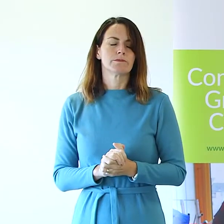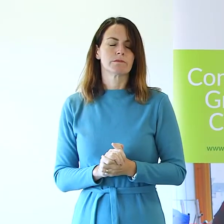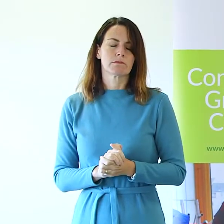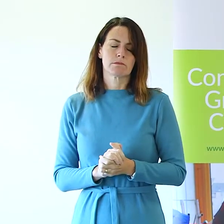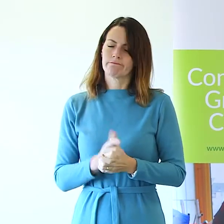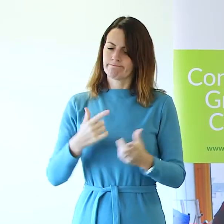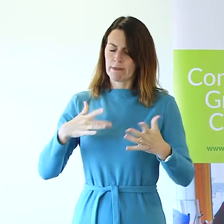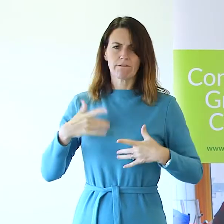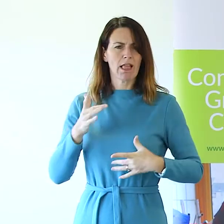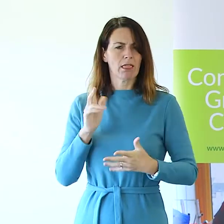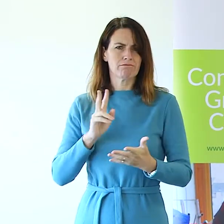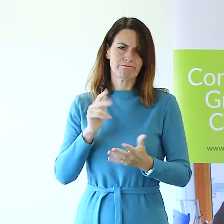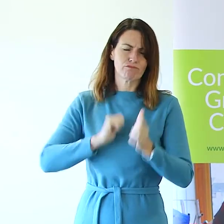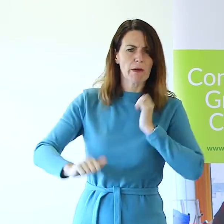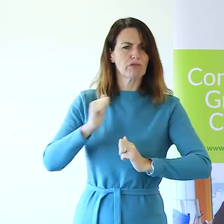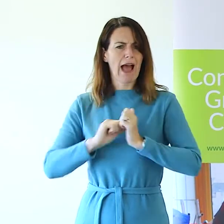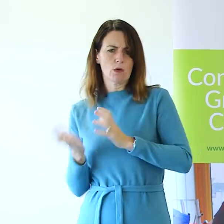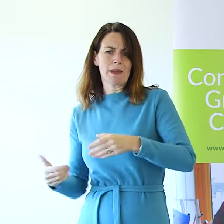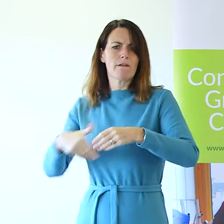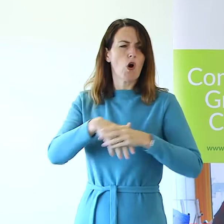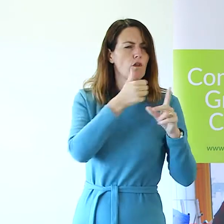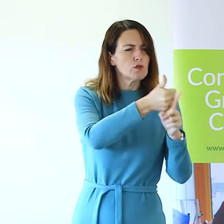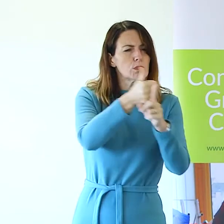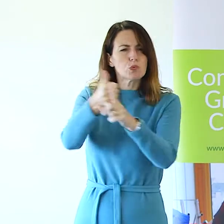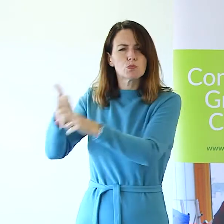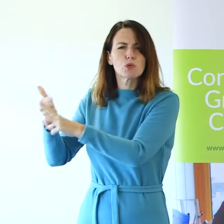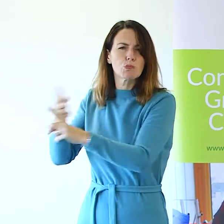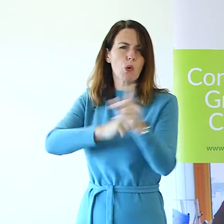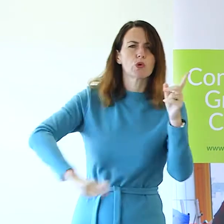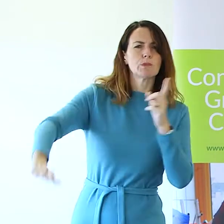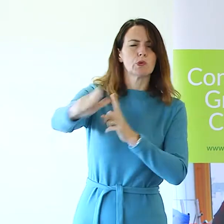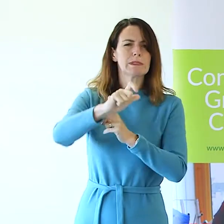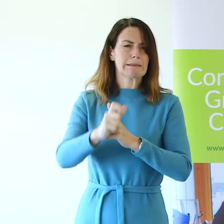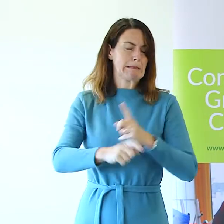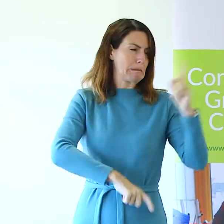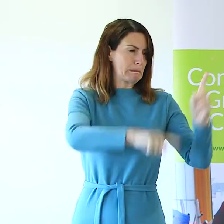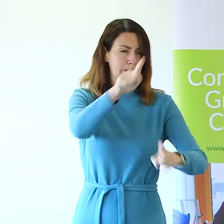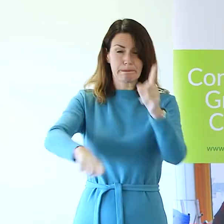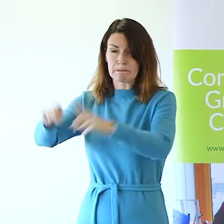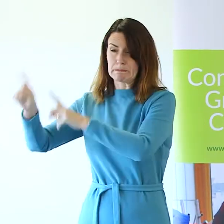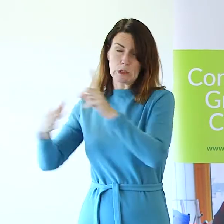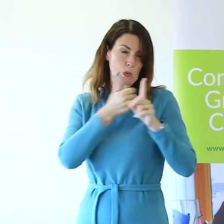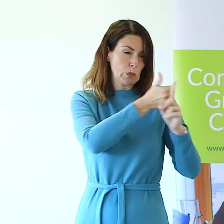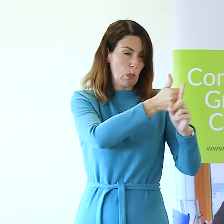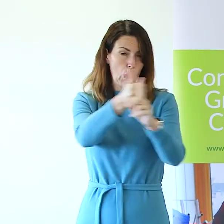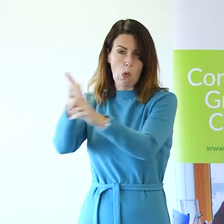proud to be able to play our part in supporting our community in all its diversity.